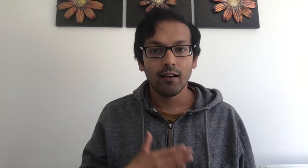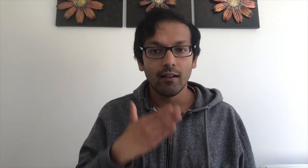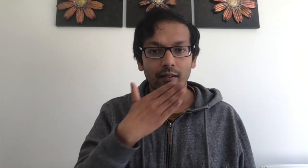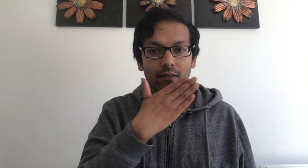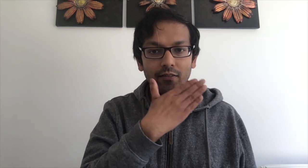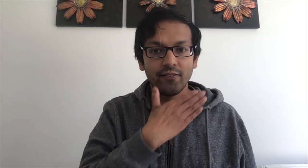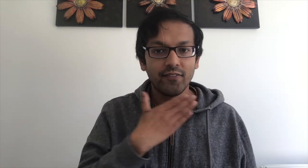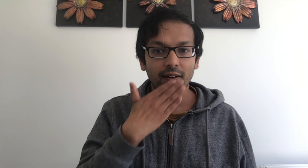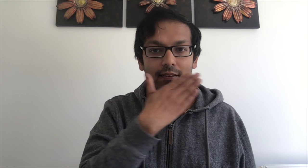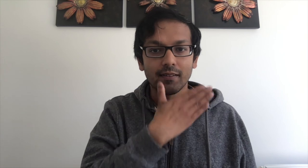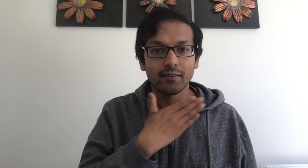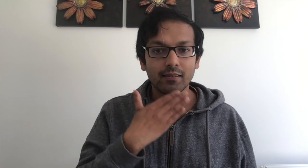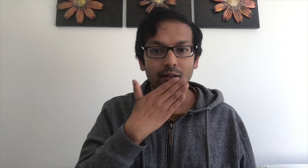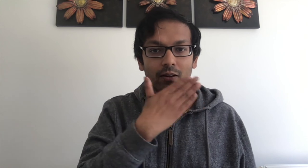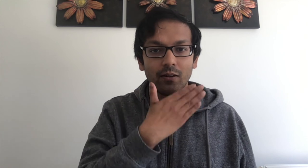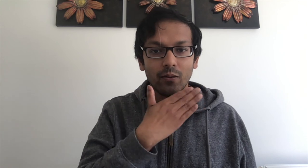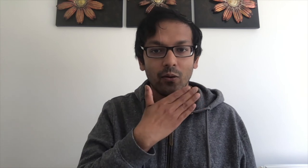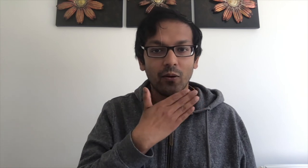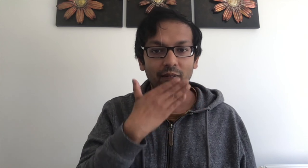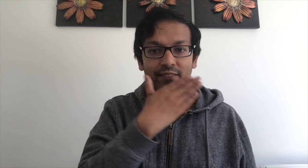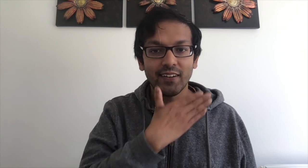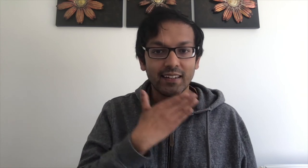Fun. Or funny.